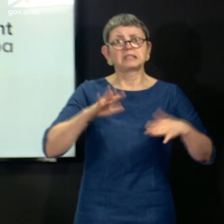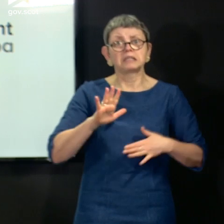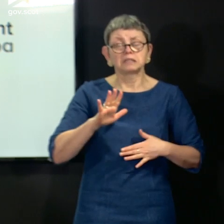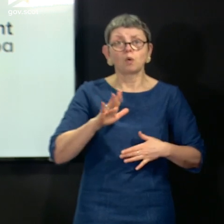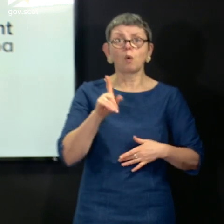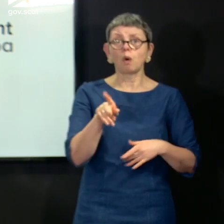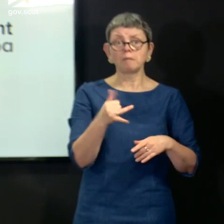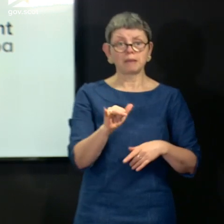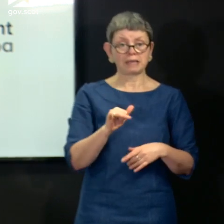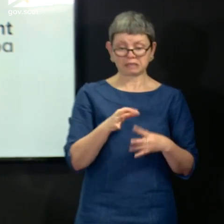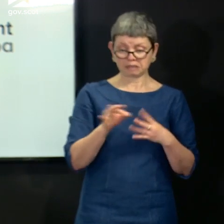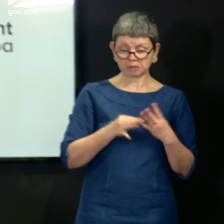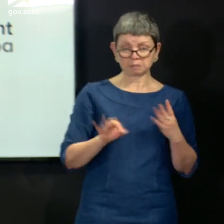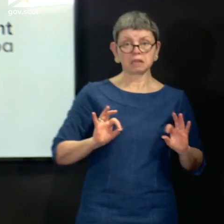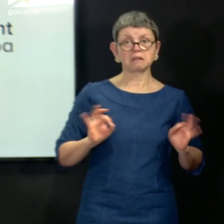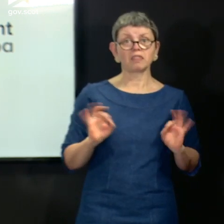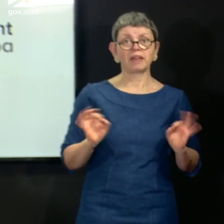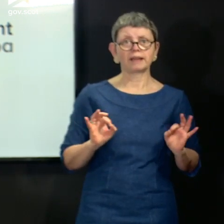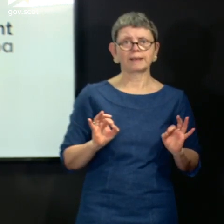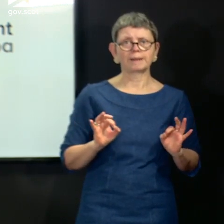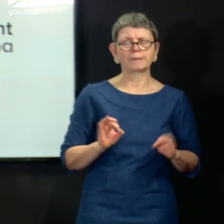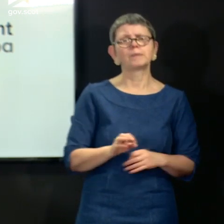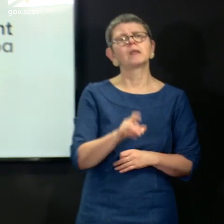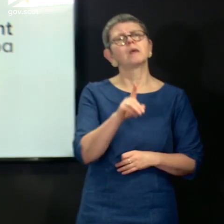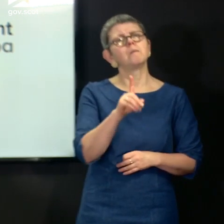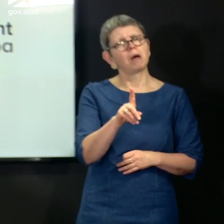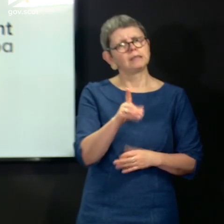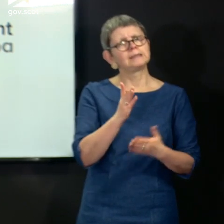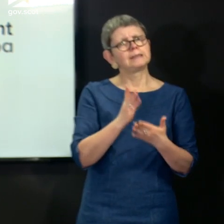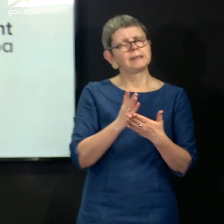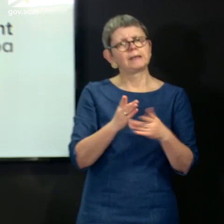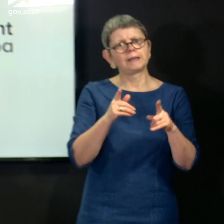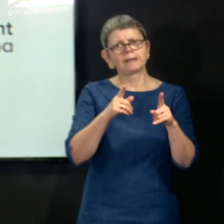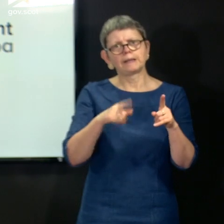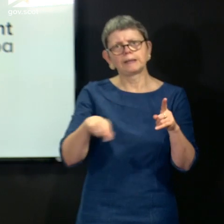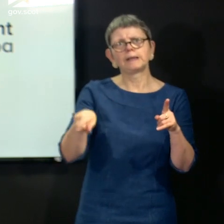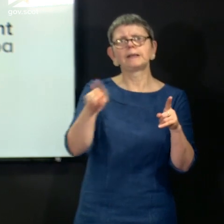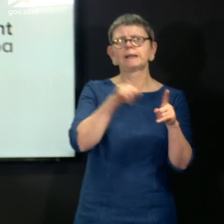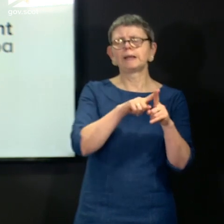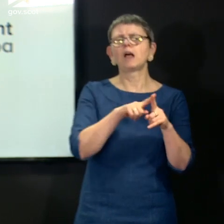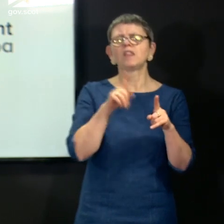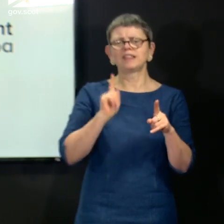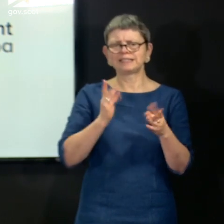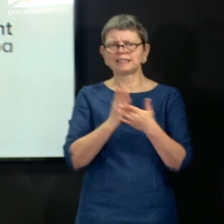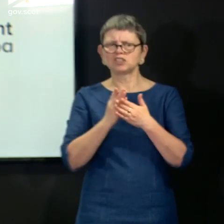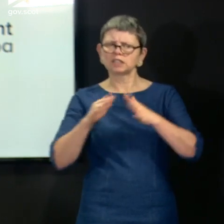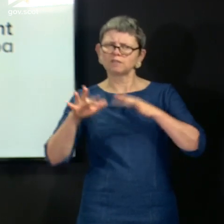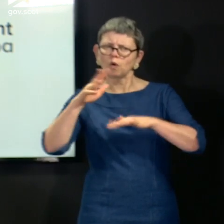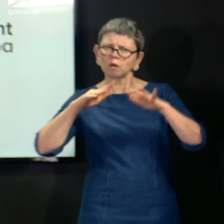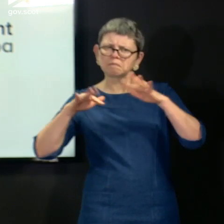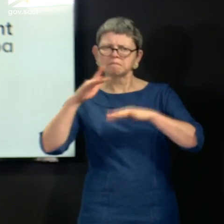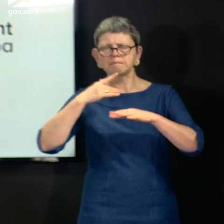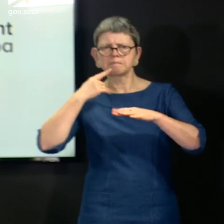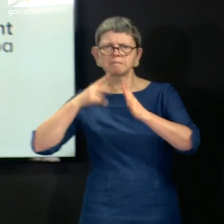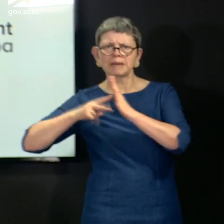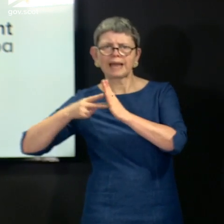is at a population level. We have some way to go before we have an antibody test in place, which can be used on a